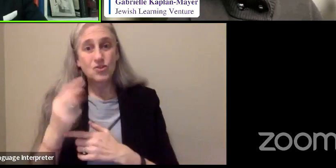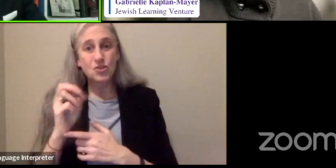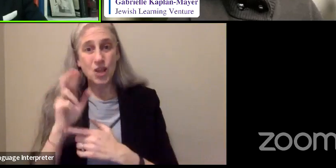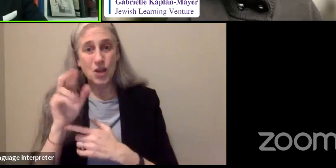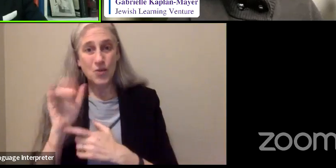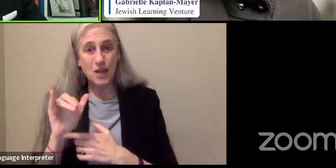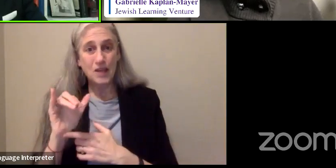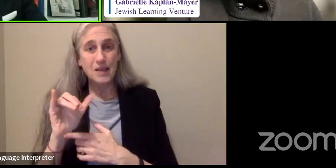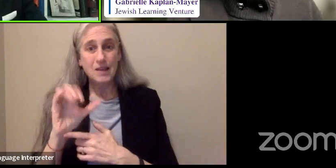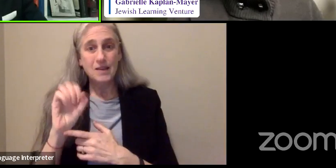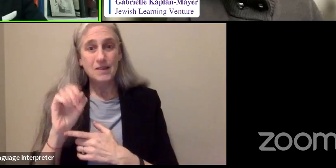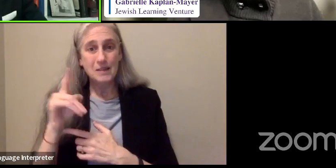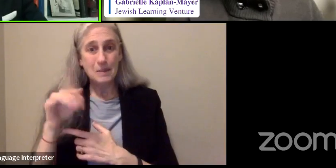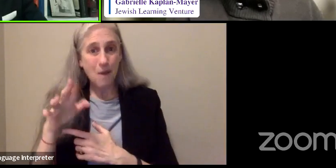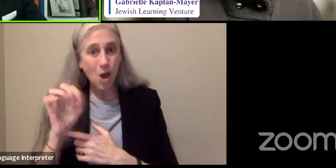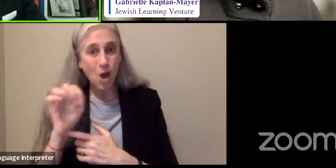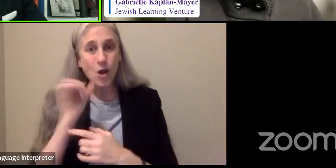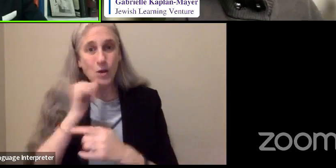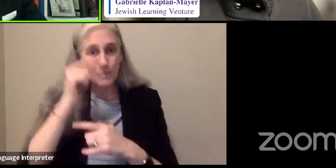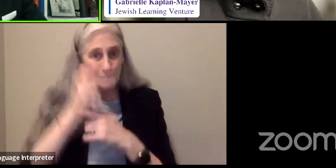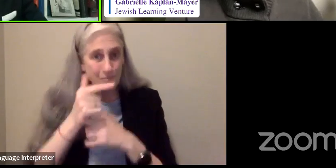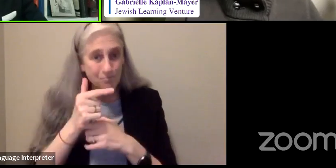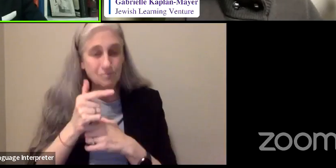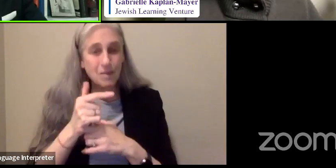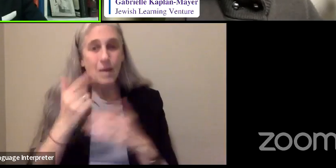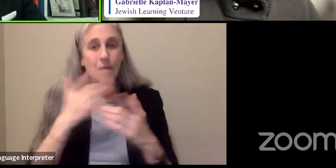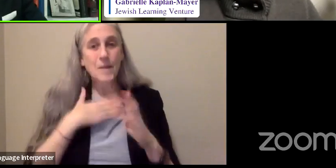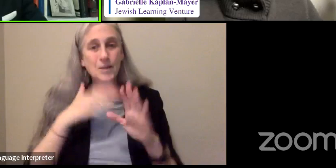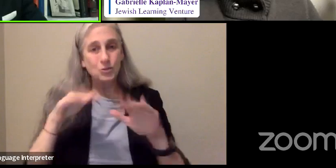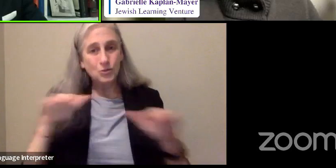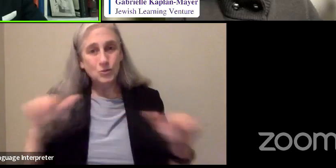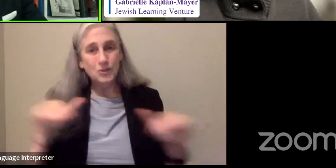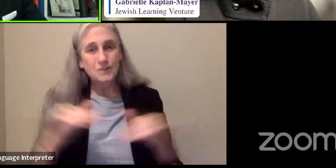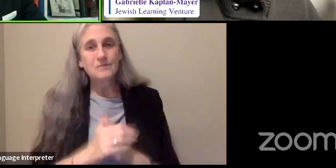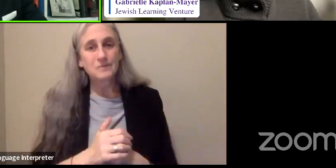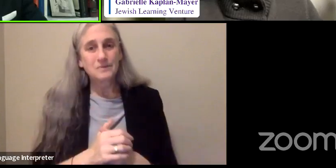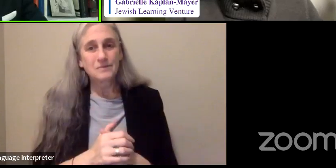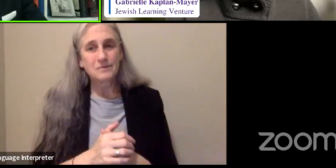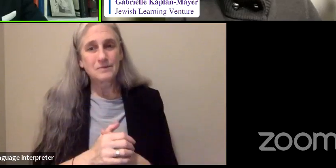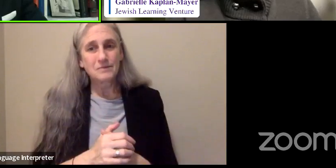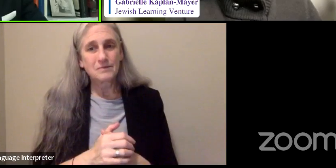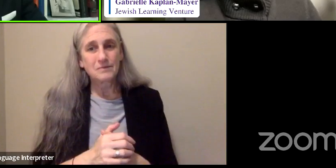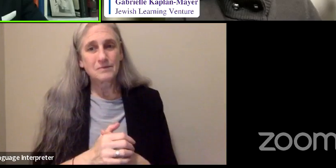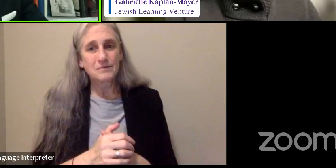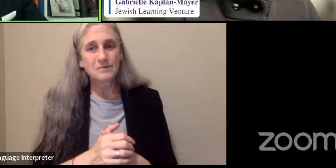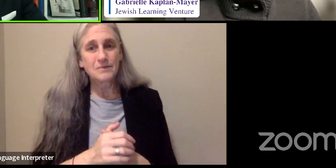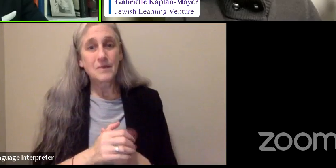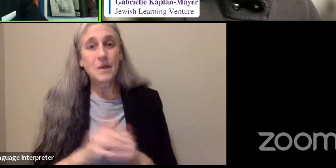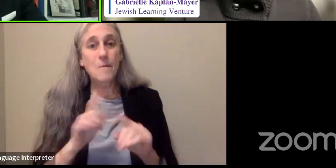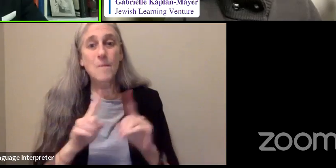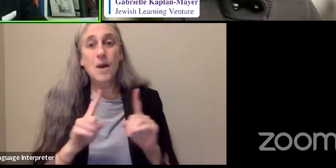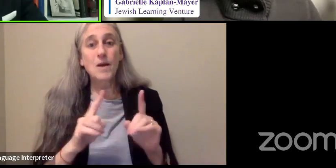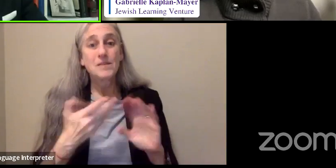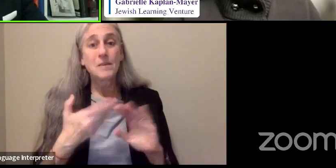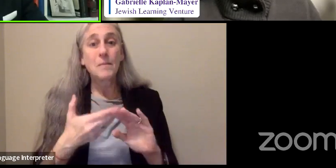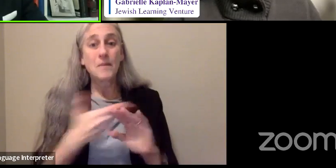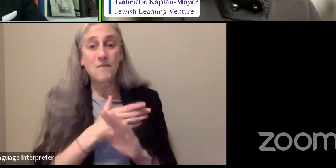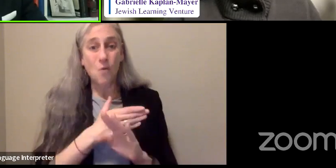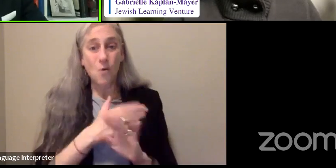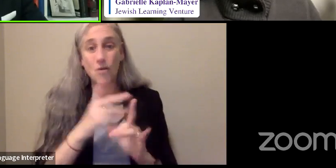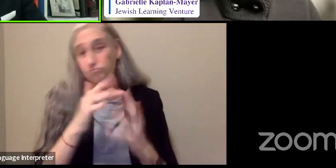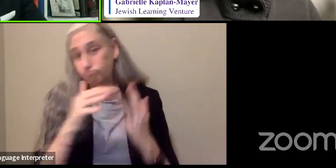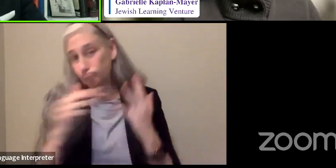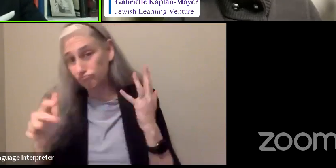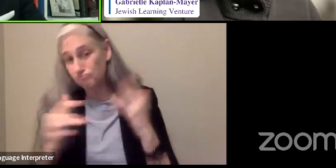my siblings, my children. But before all of that happened, it